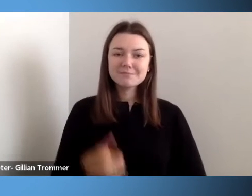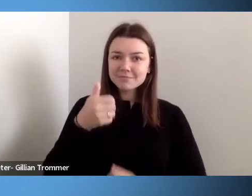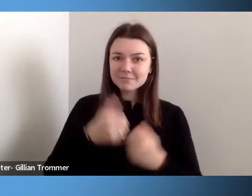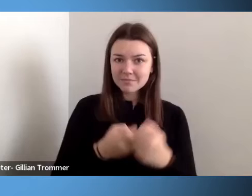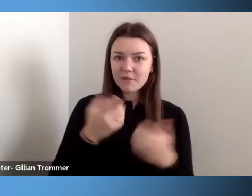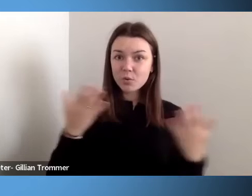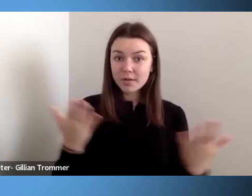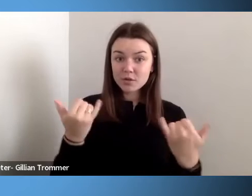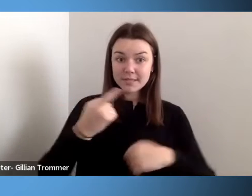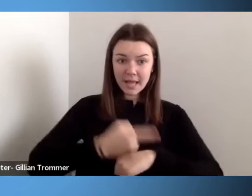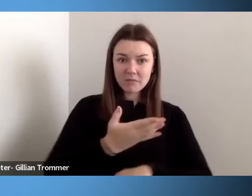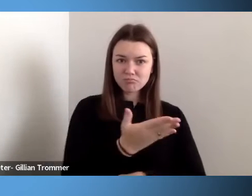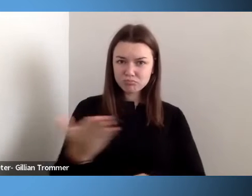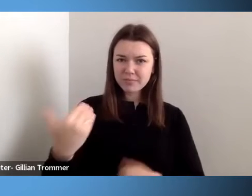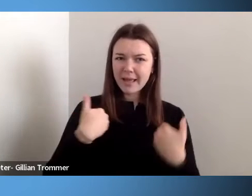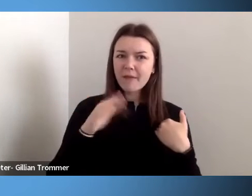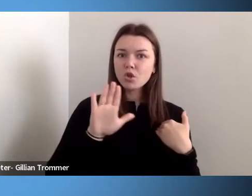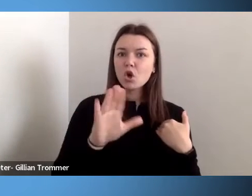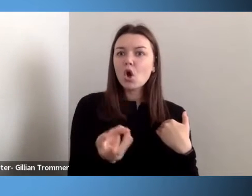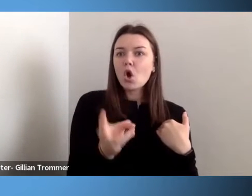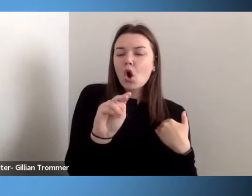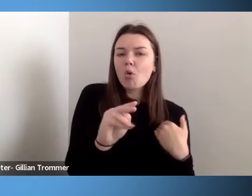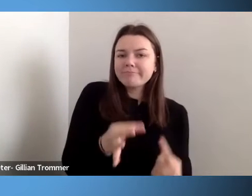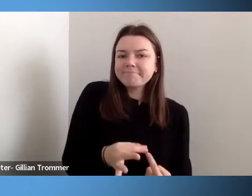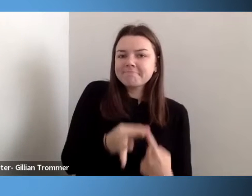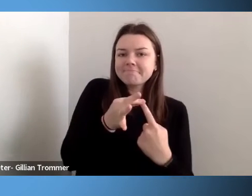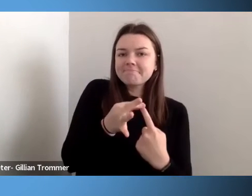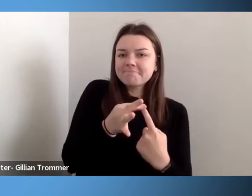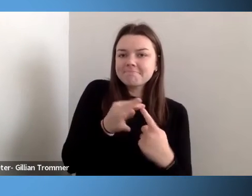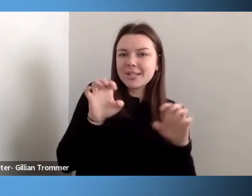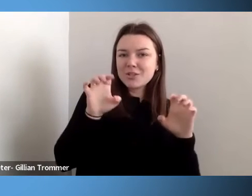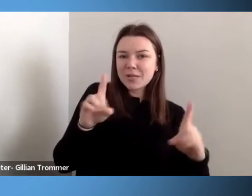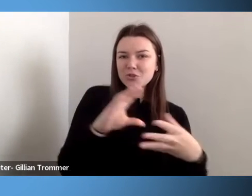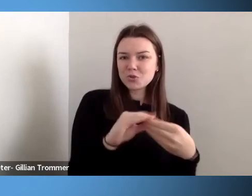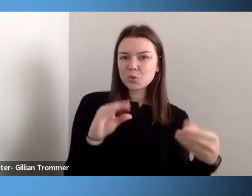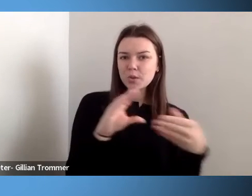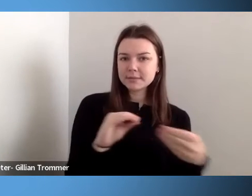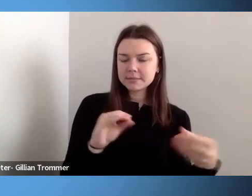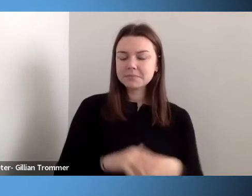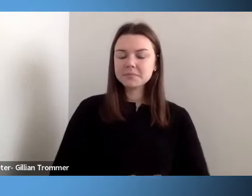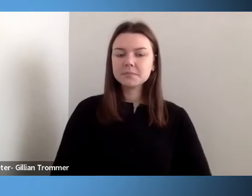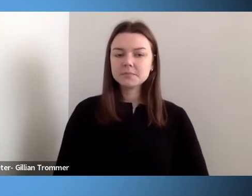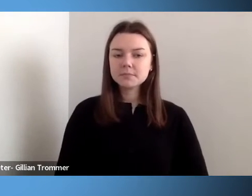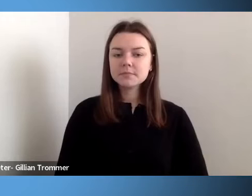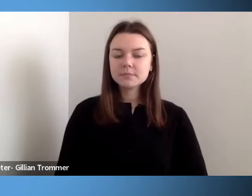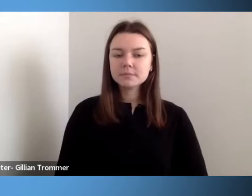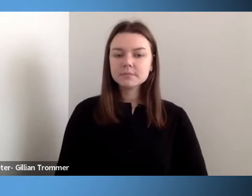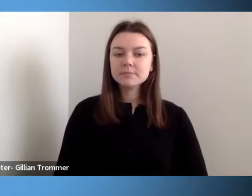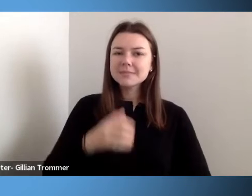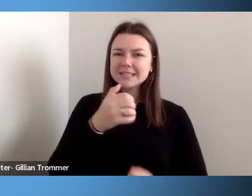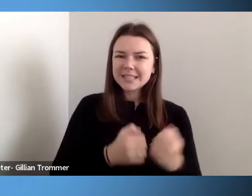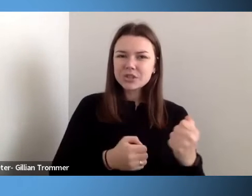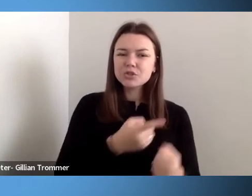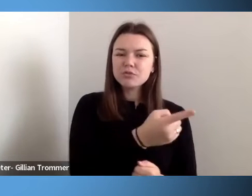higher education stories. Each of you will probably have that special faculty member